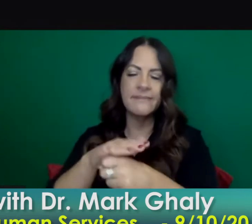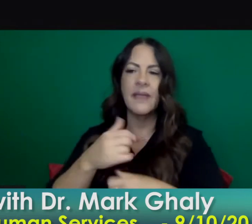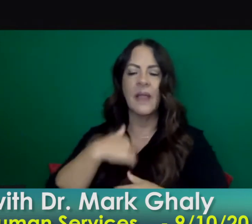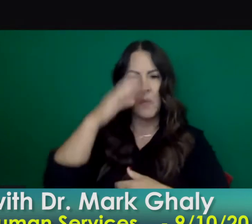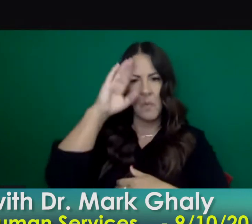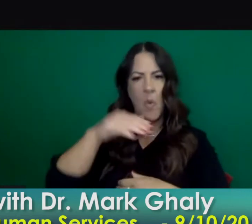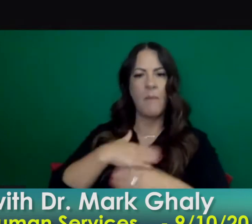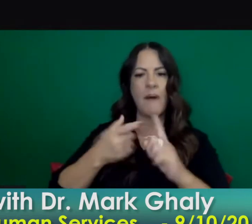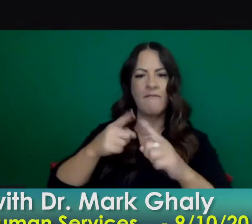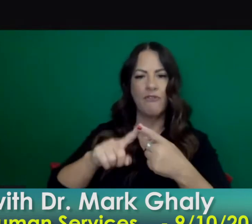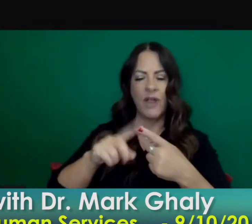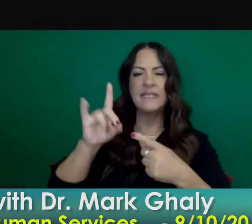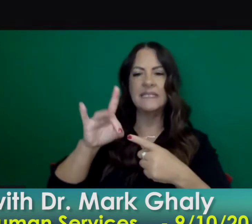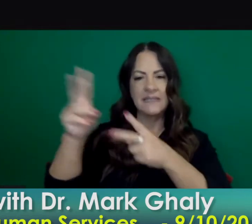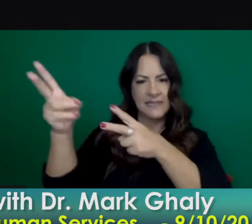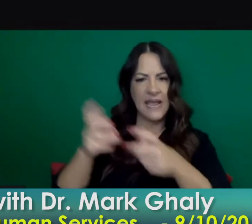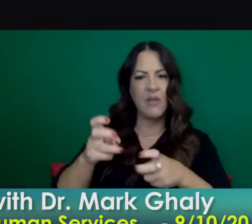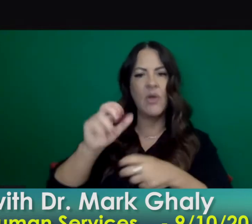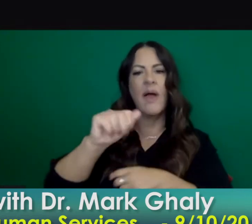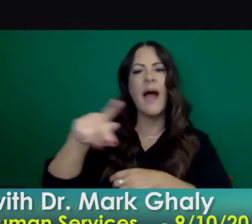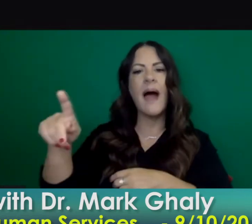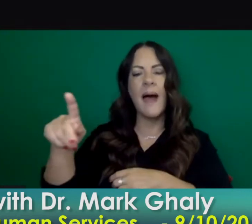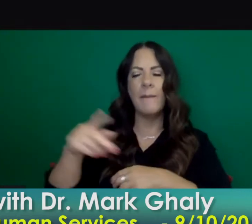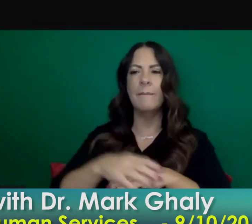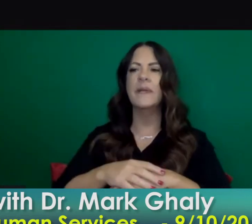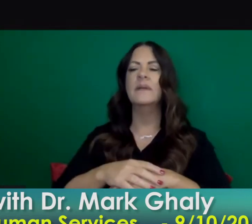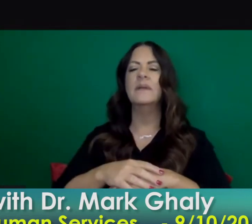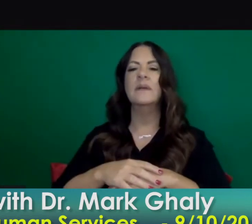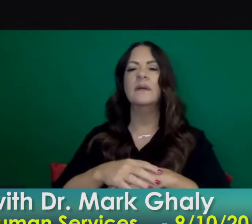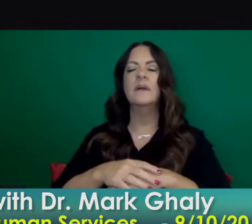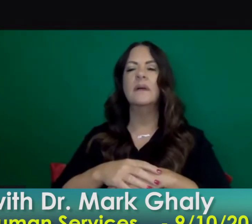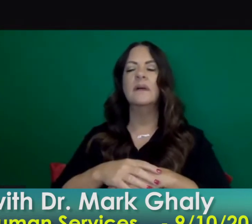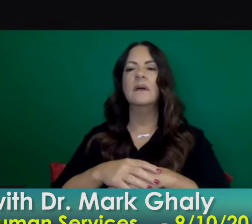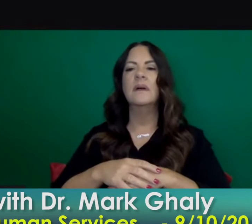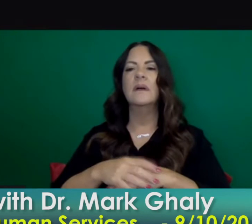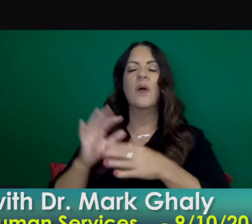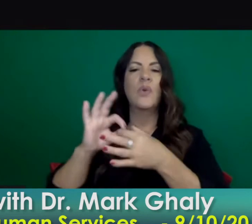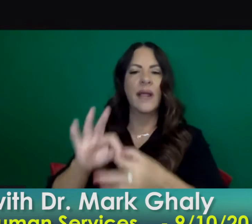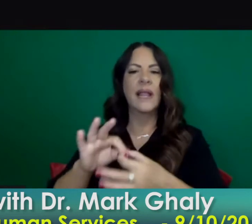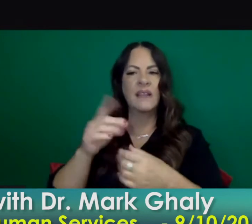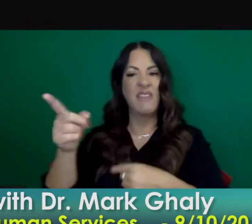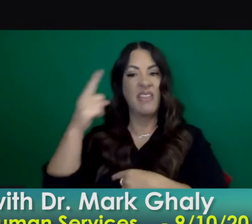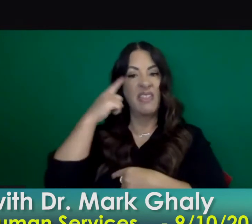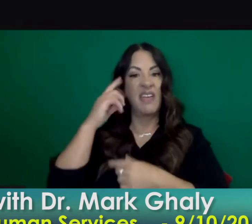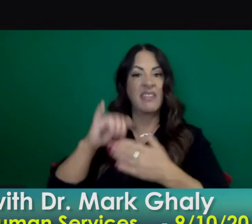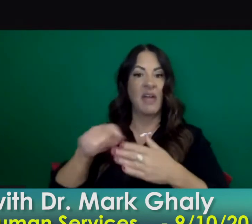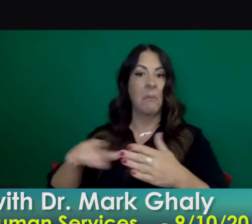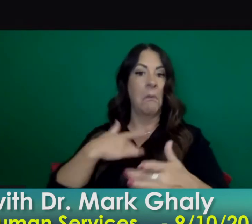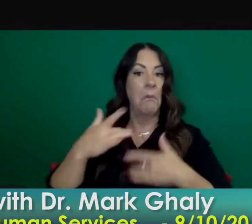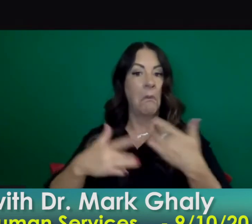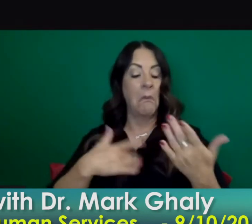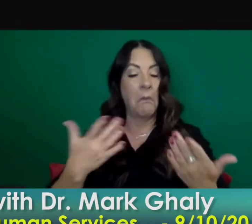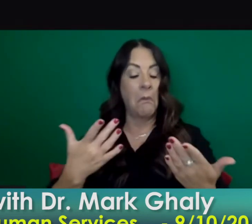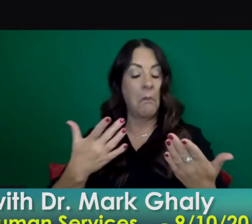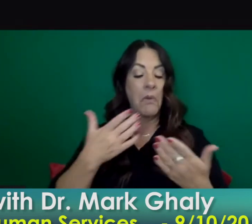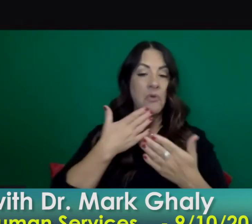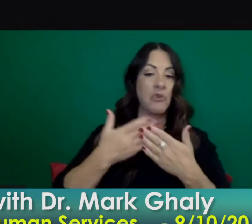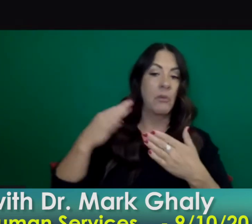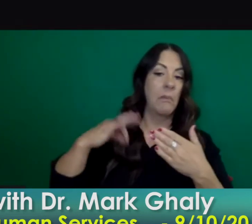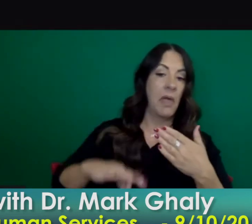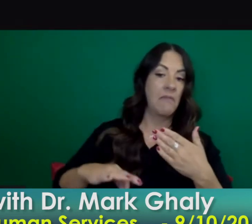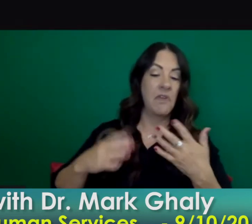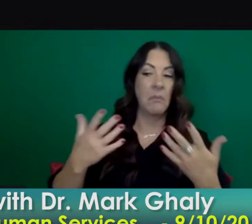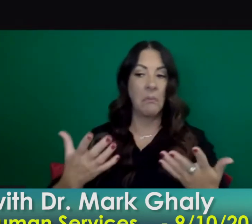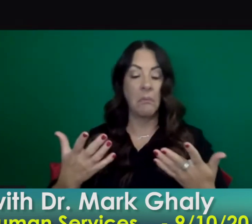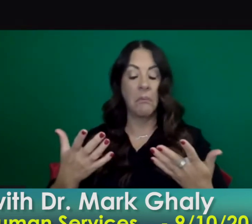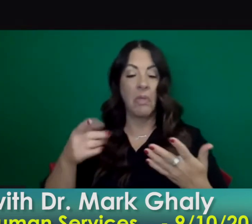who have downloaded the app even before its utility around covid i think it's exciting to consider the benefit of this augmented